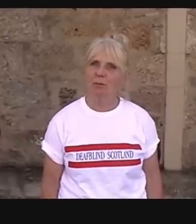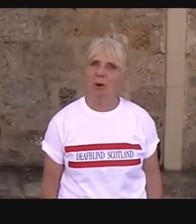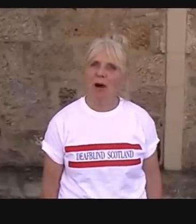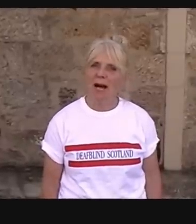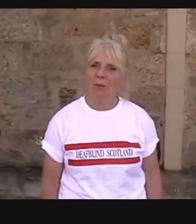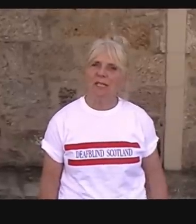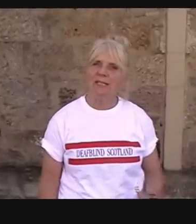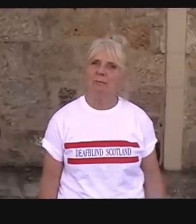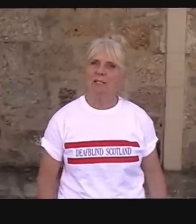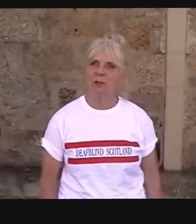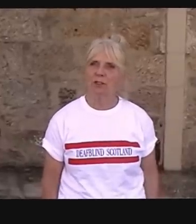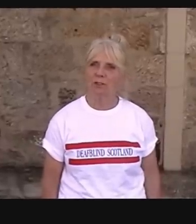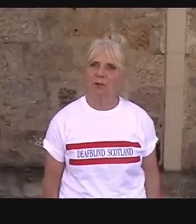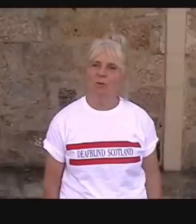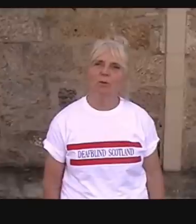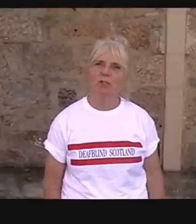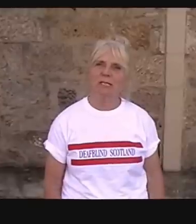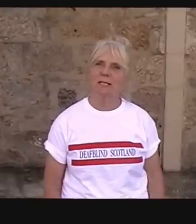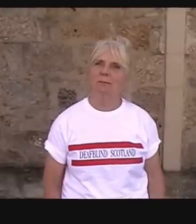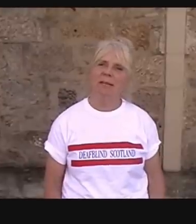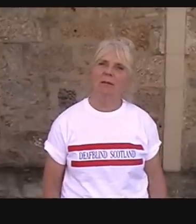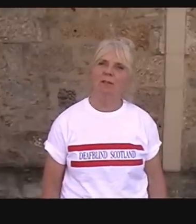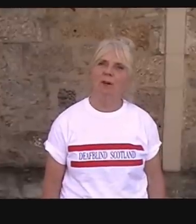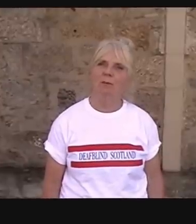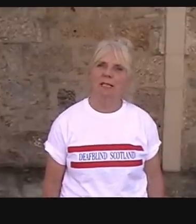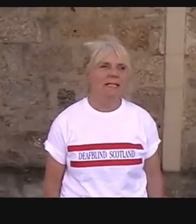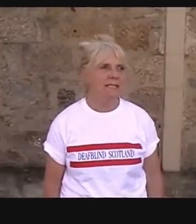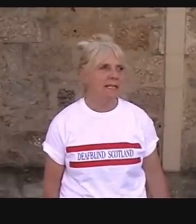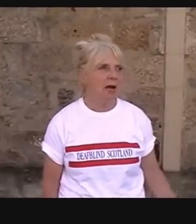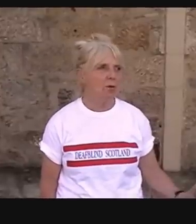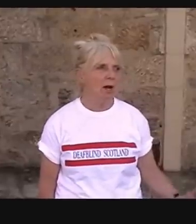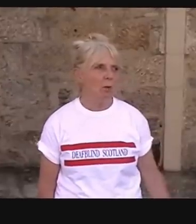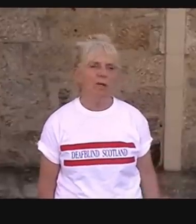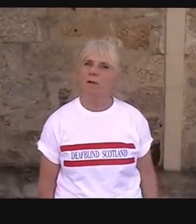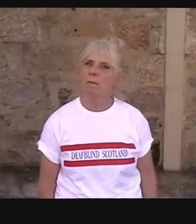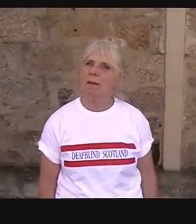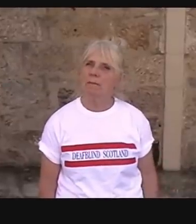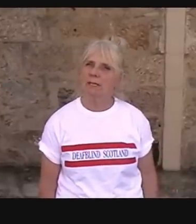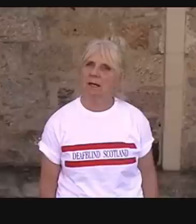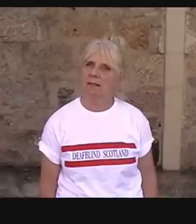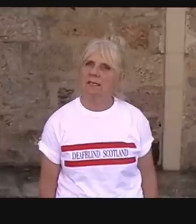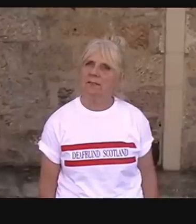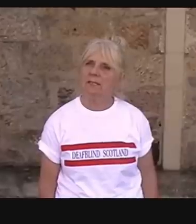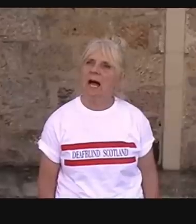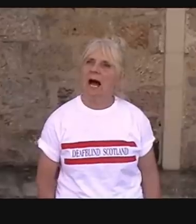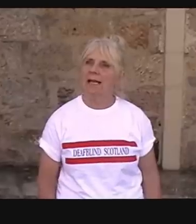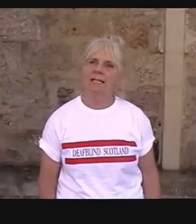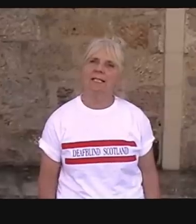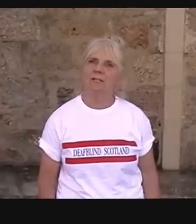football and we at DeafBlind Scotland thought we would just make a wee film to let you see how one of our members, Clark Stephens, accesses